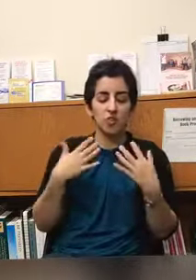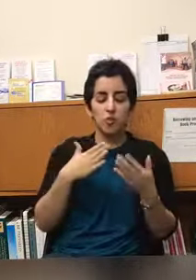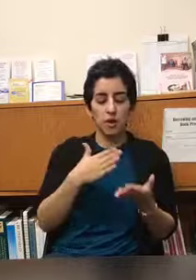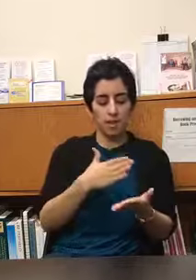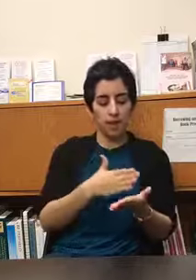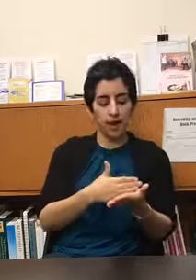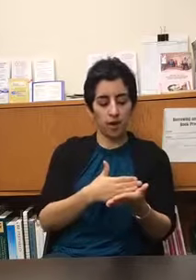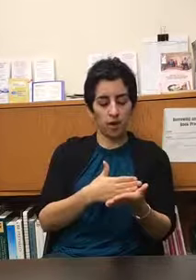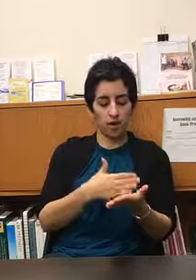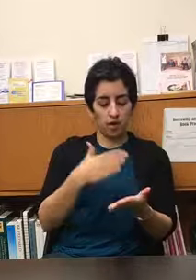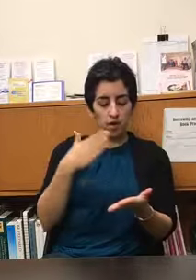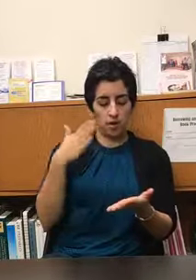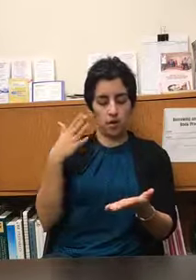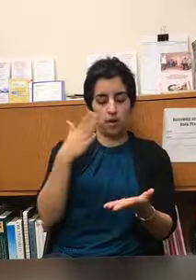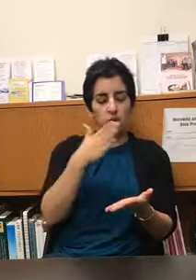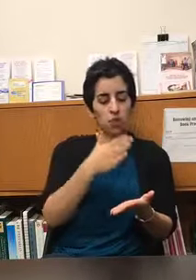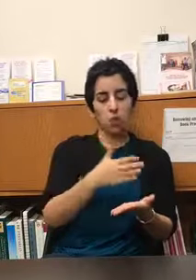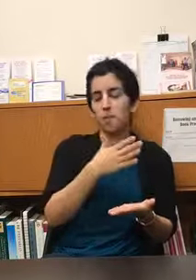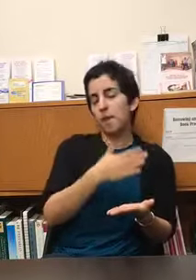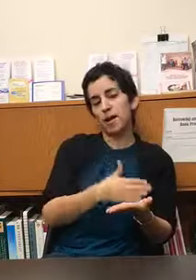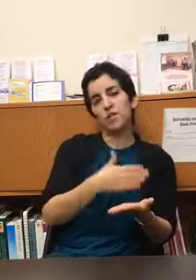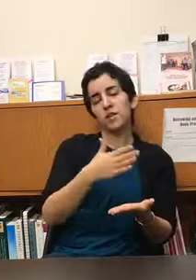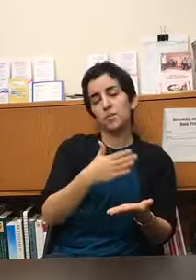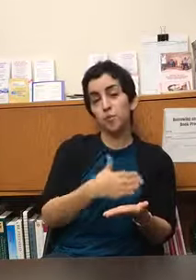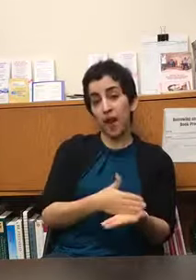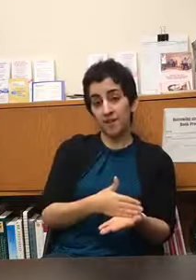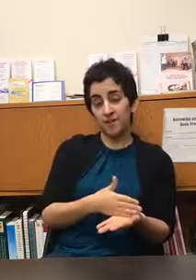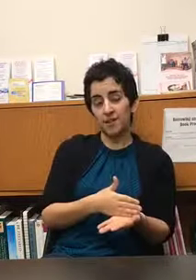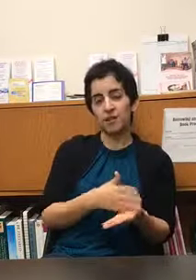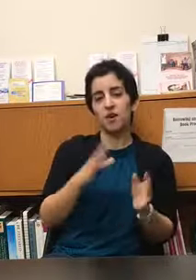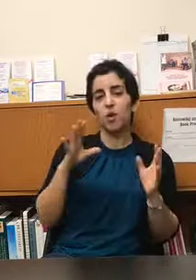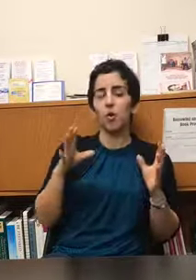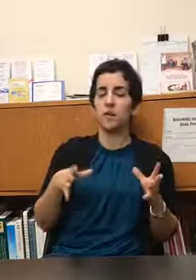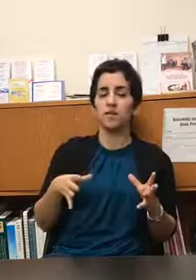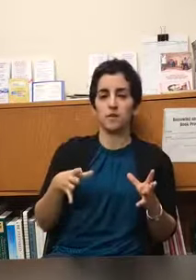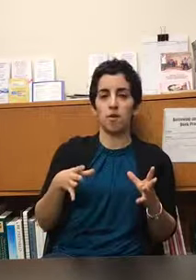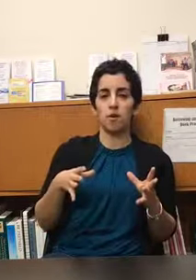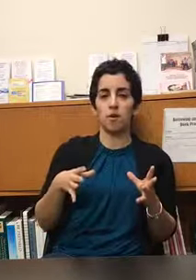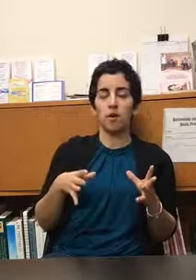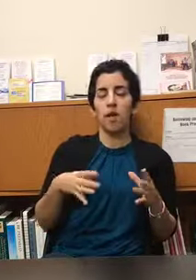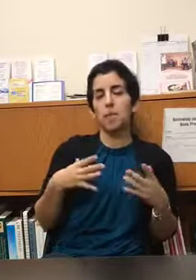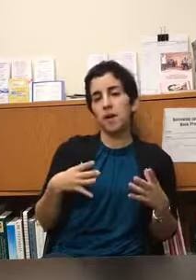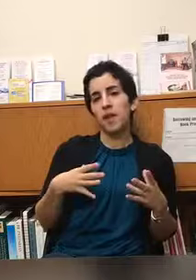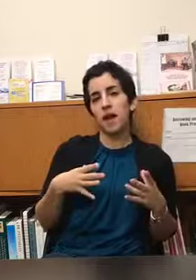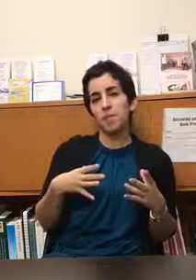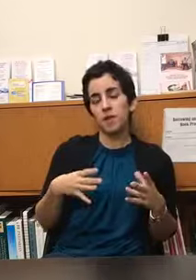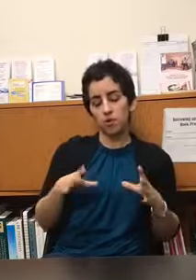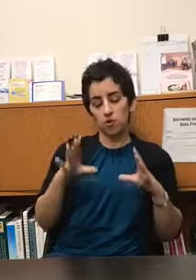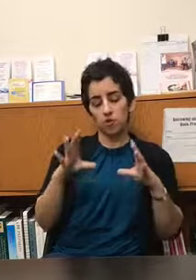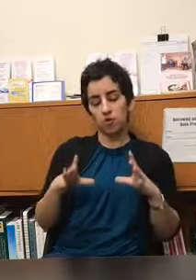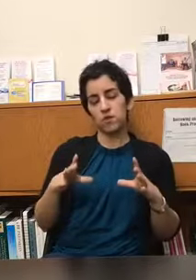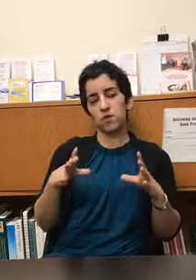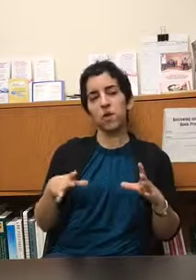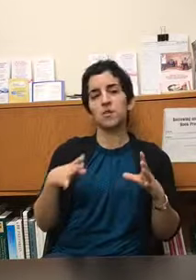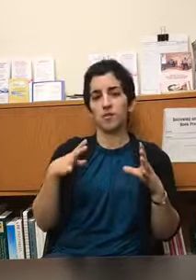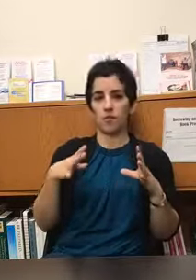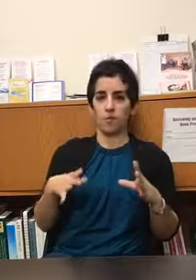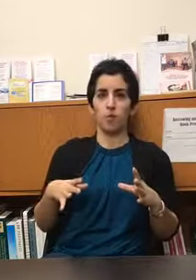you can pair your mindfulness practice with a song and by that i mean you use the song as a framework